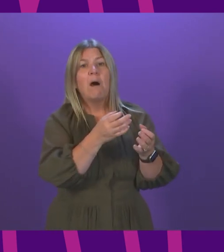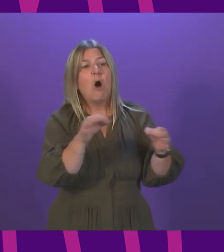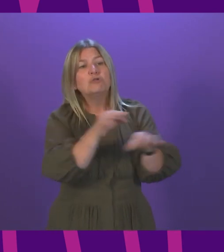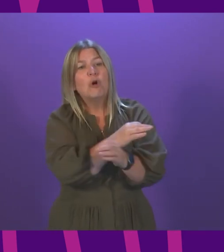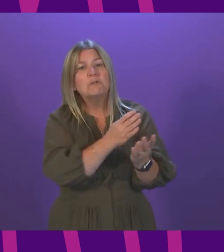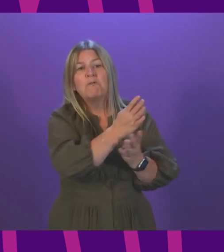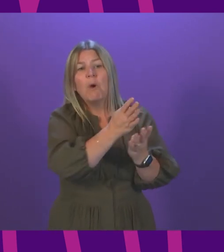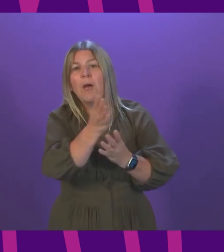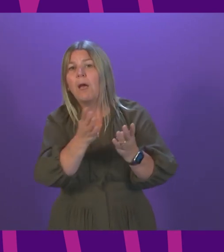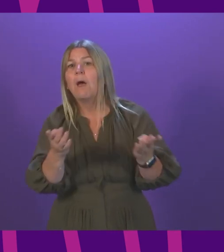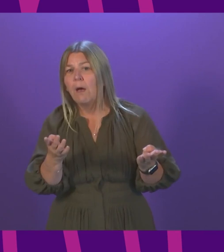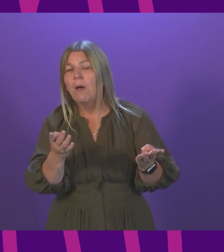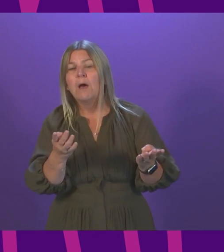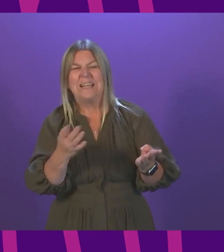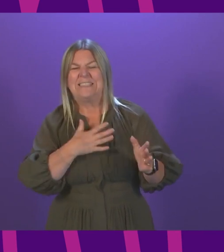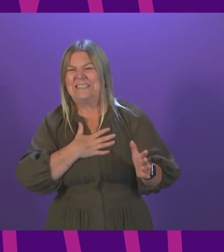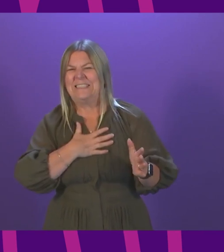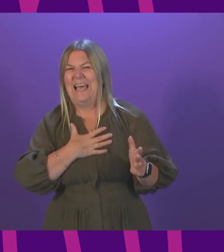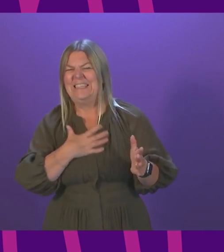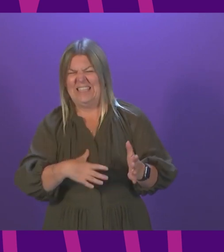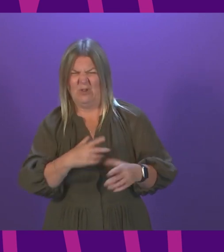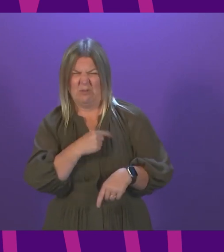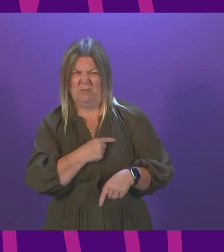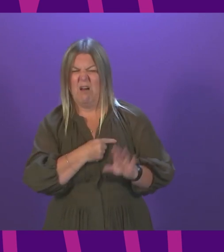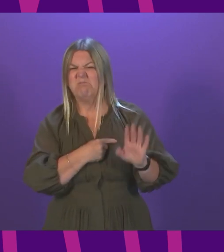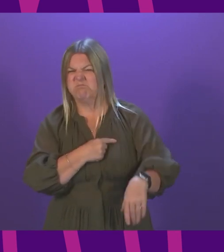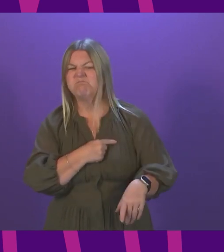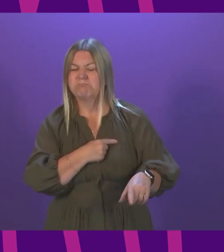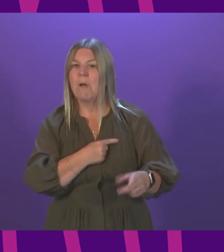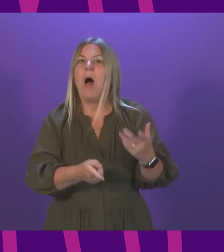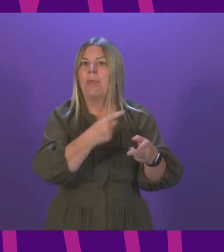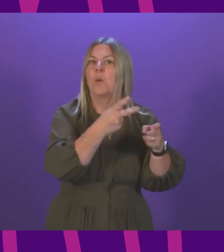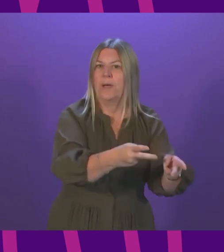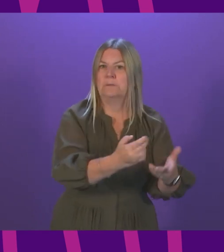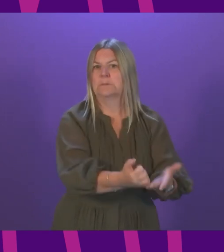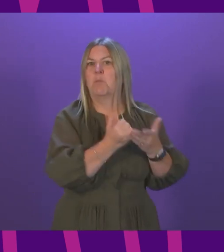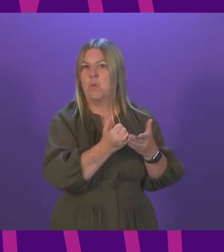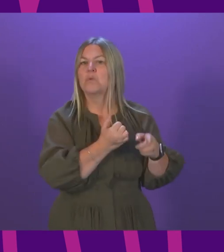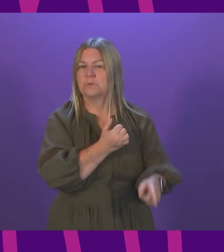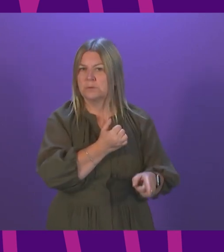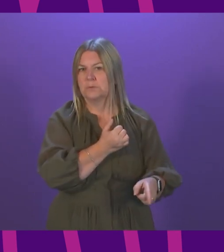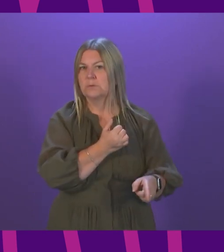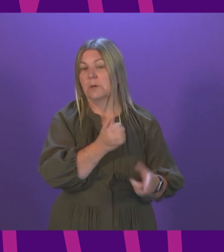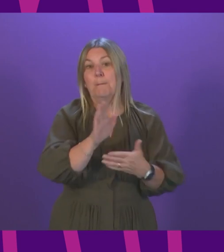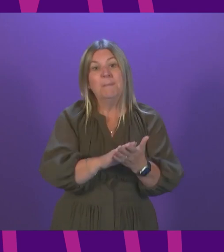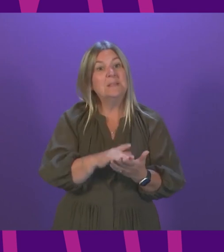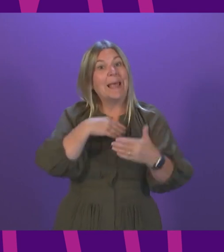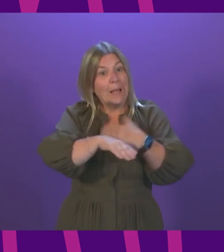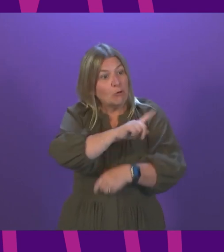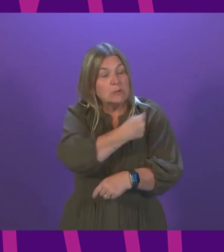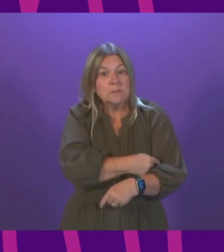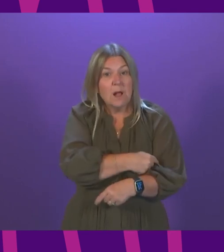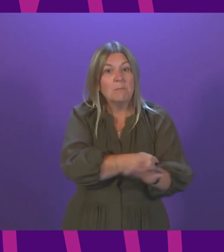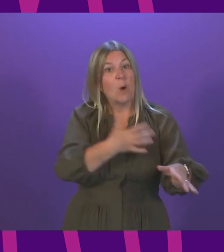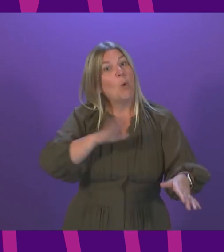avoid their admission to hospital and to ensure they can be discharged from hospital as soon as clinically safe to do so. I know some members have